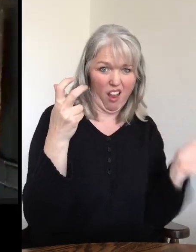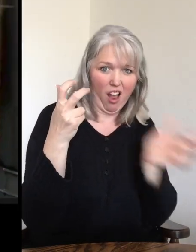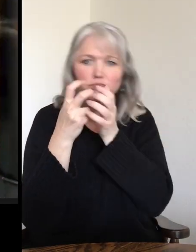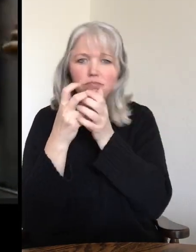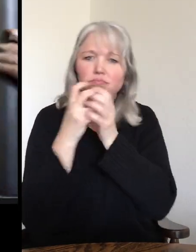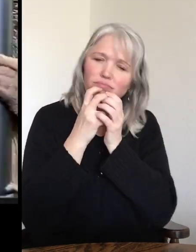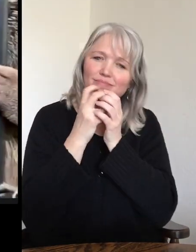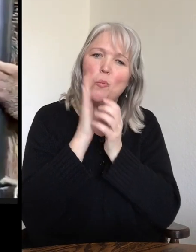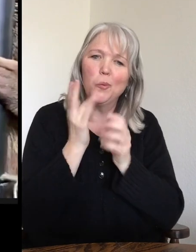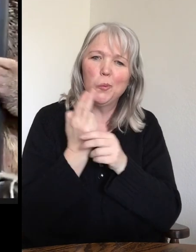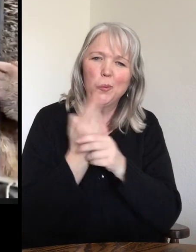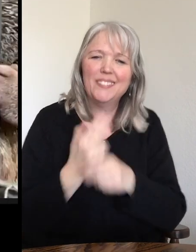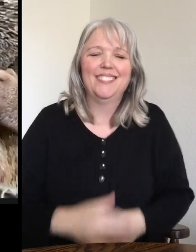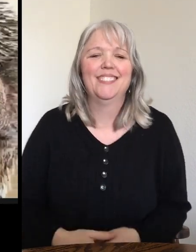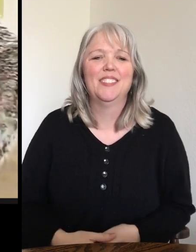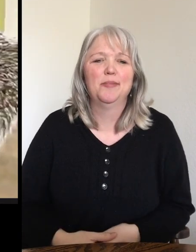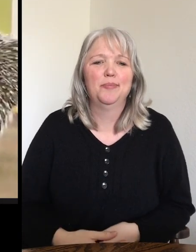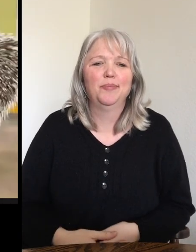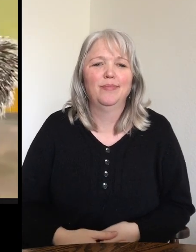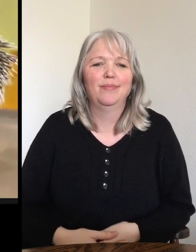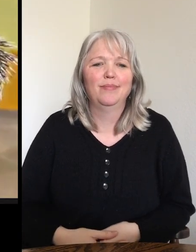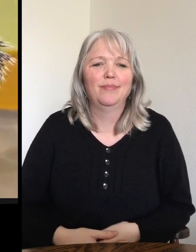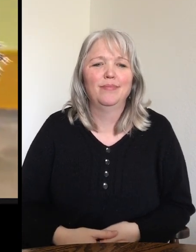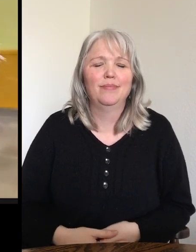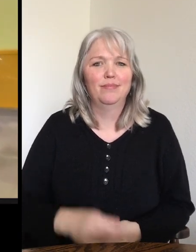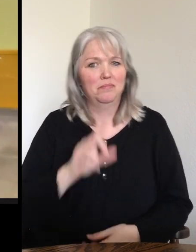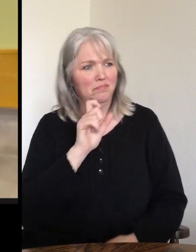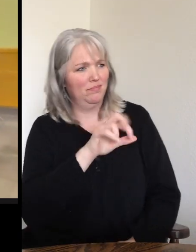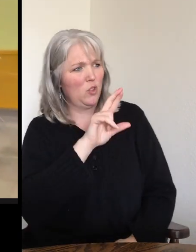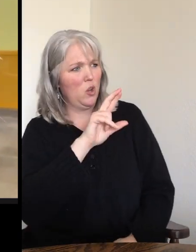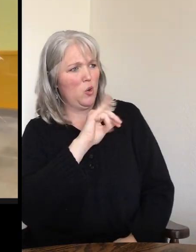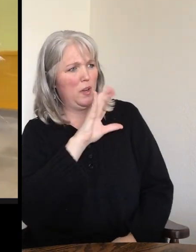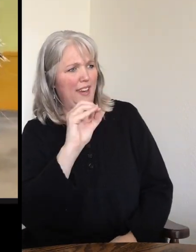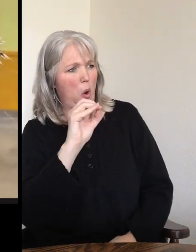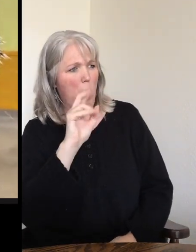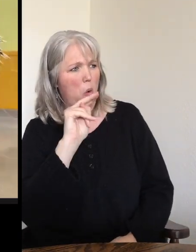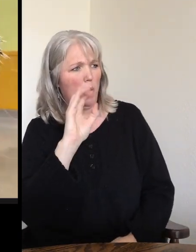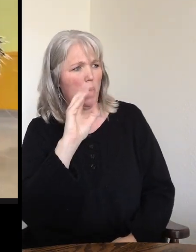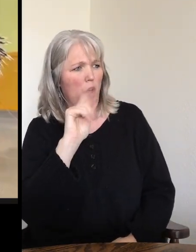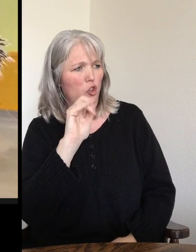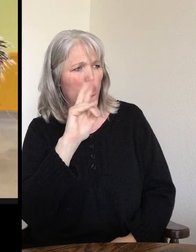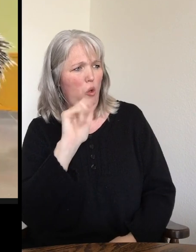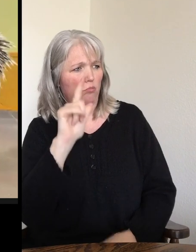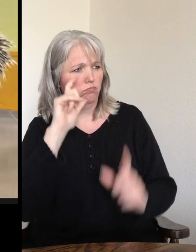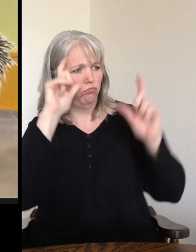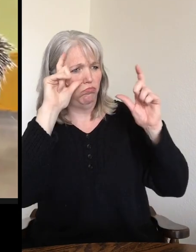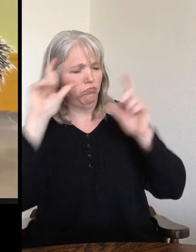something that's real big, then he'll use that as well. Is Rico nocturnal? Yes. In general, yeah,